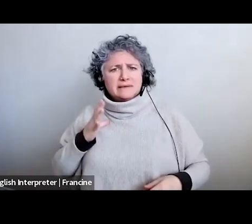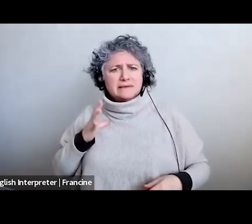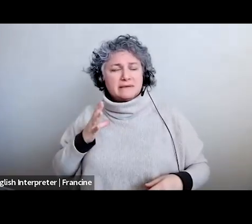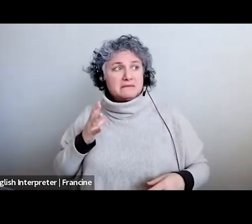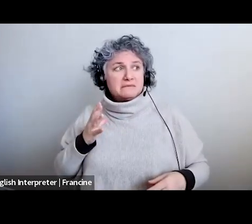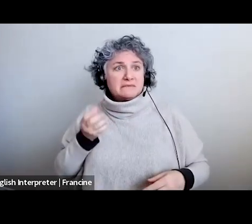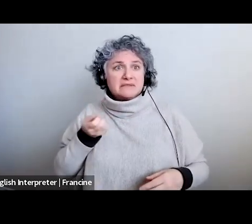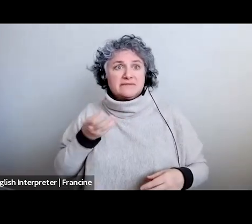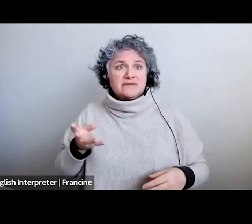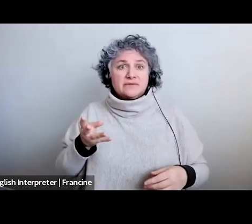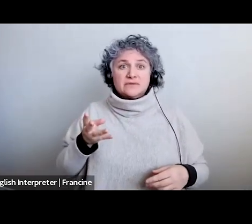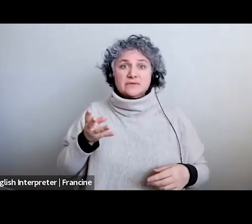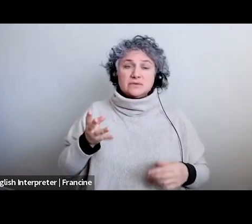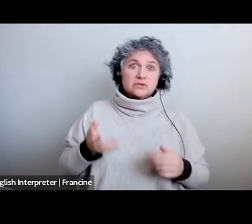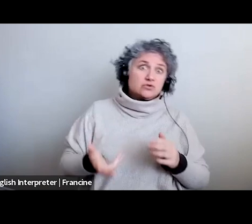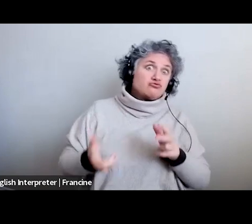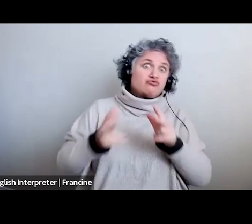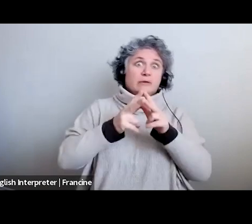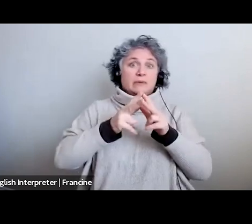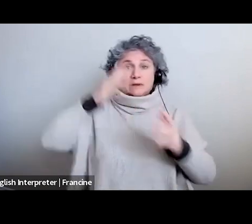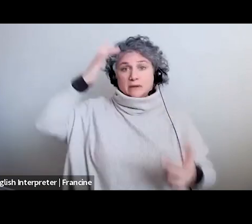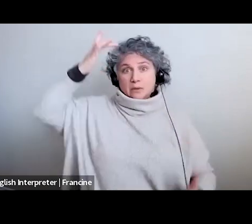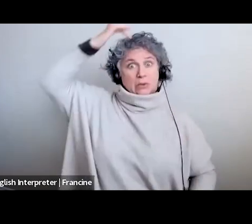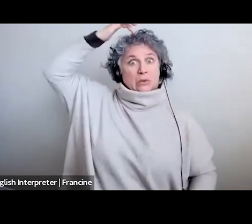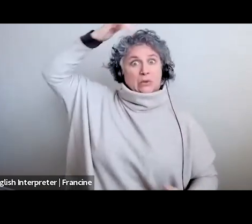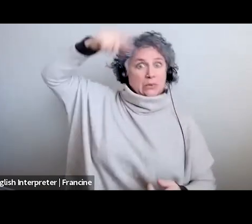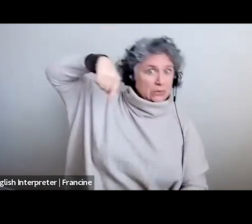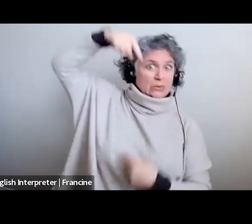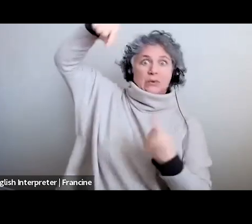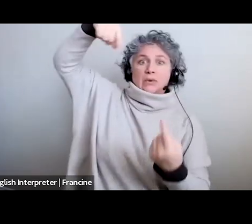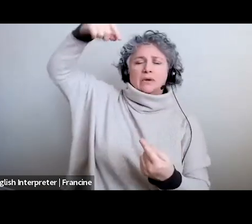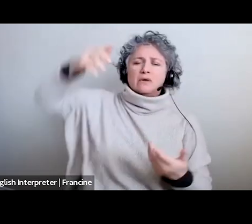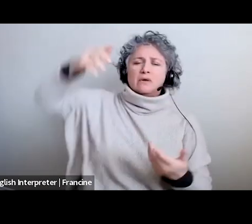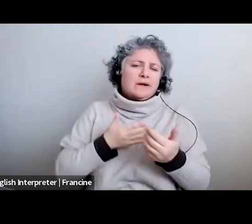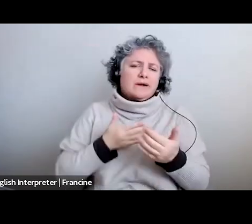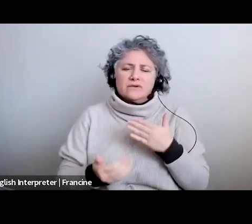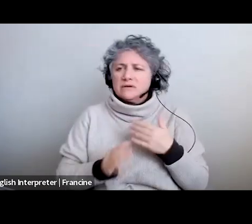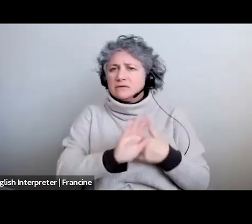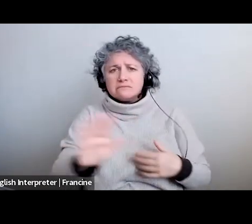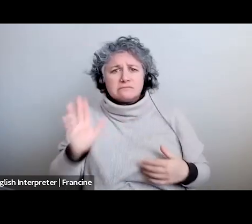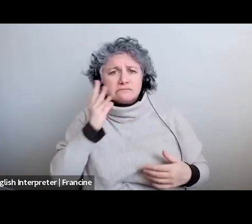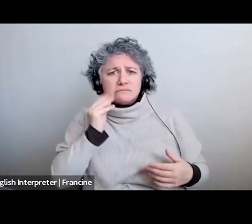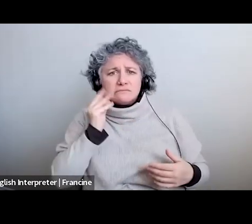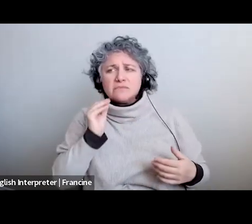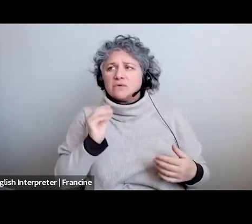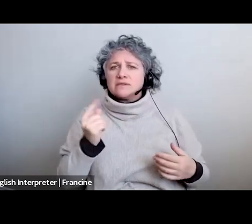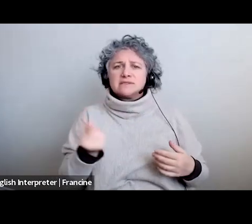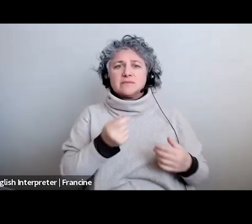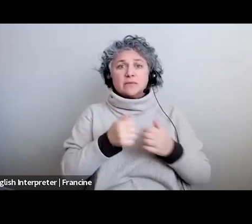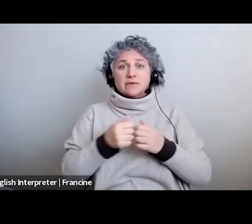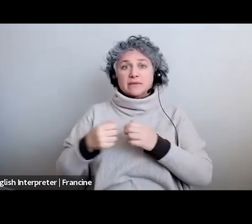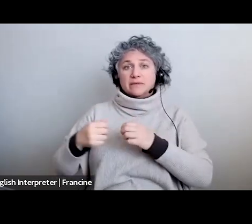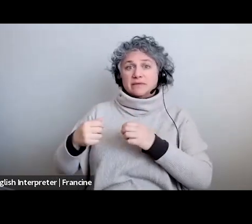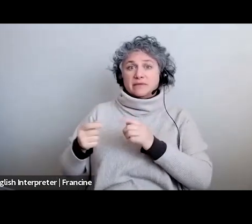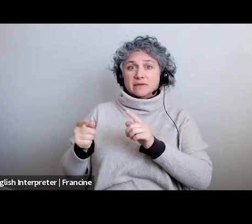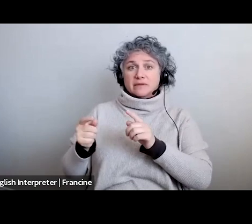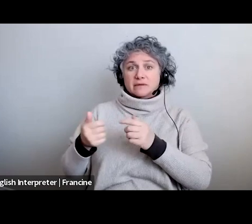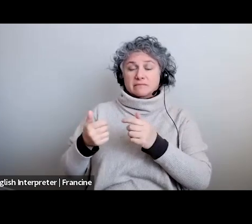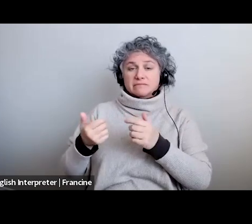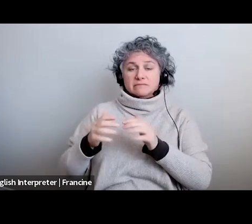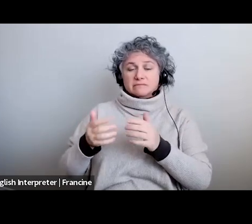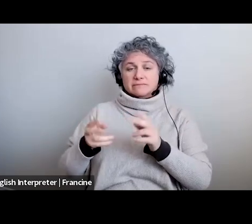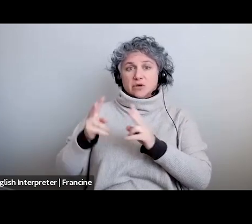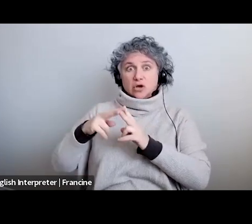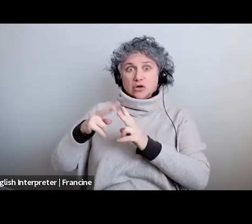few triple pirouettes or whatever that may be you know or or you're you're doing something with a partner if it's a ballet sequence